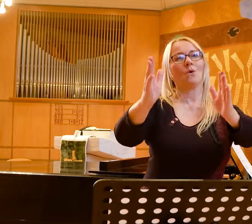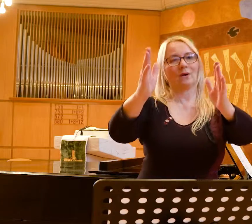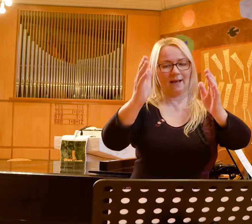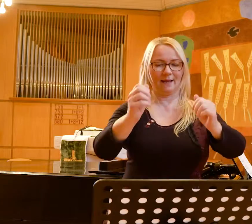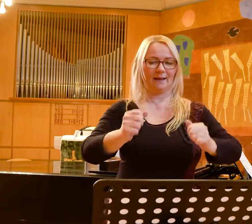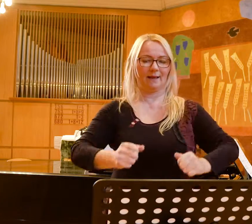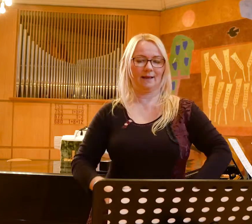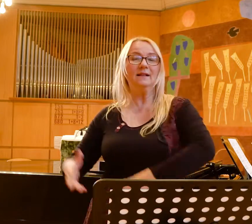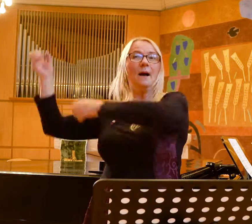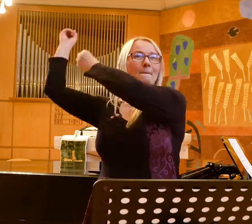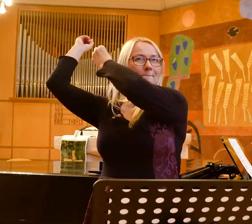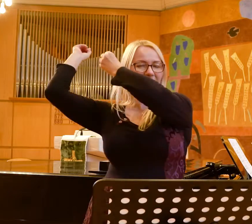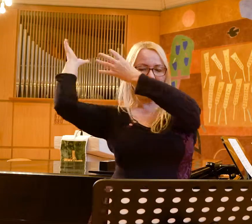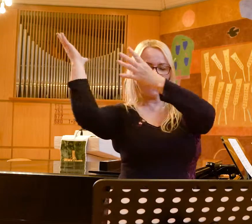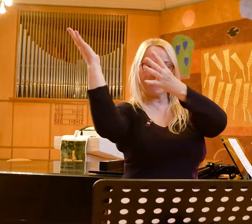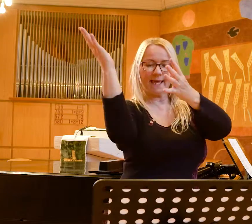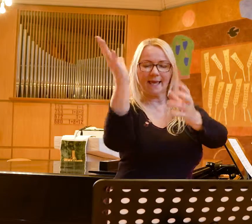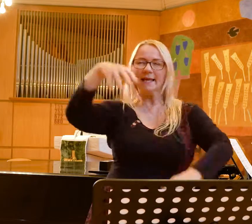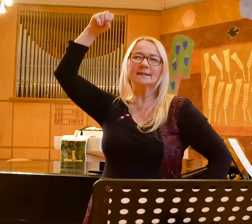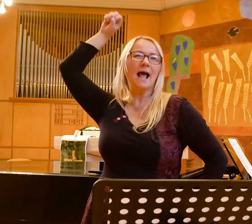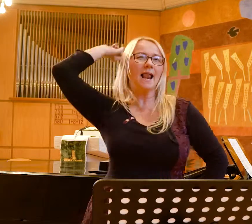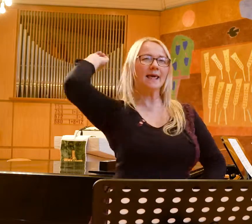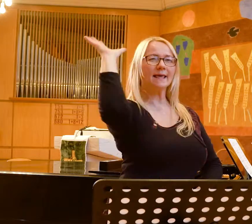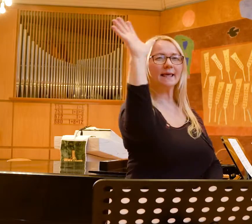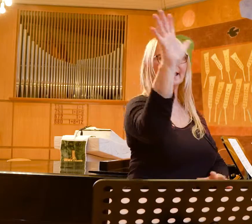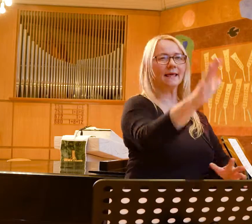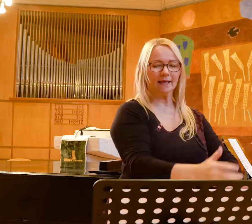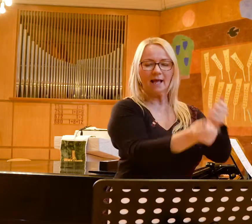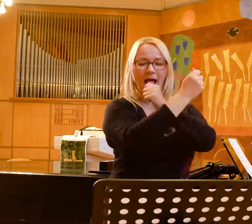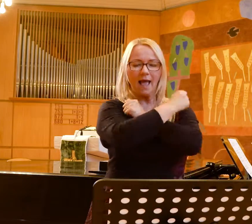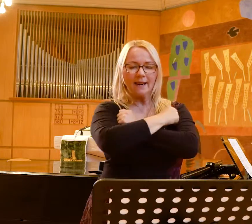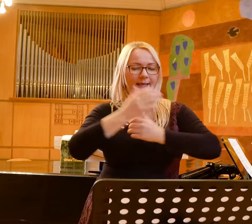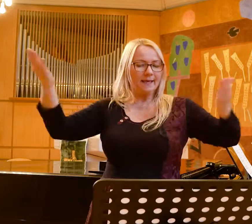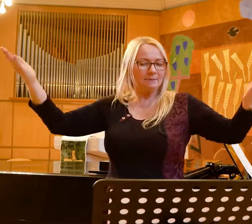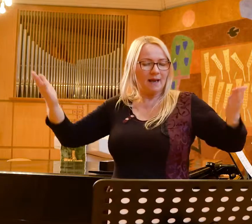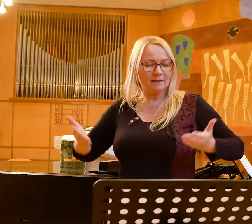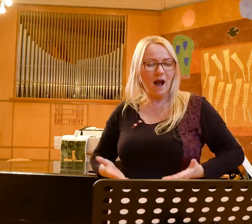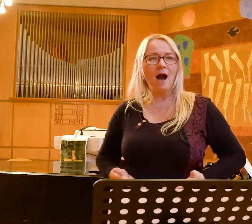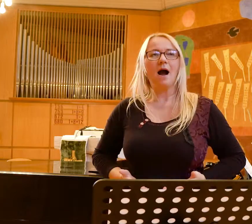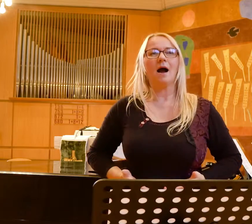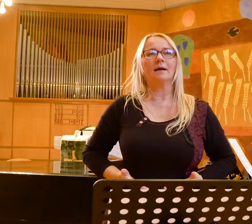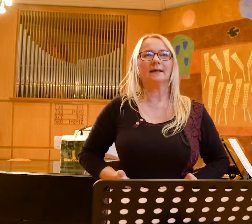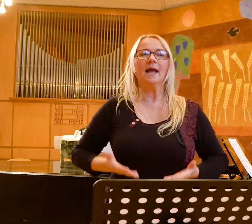He is light, He is love He is grace, born on Christmas Day